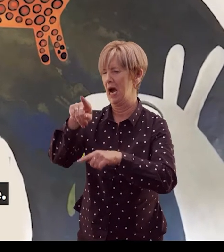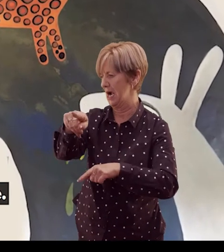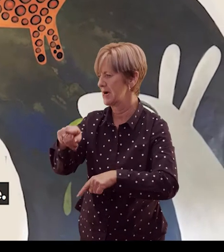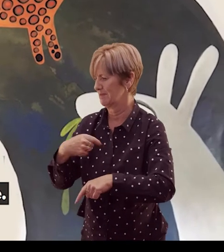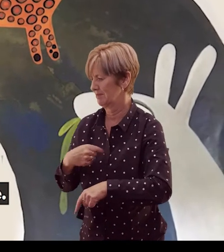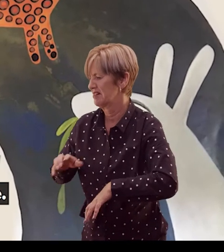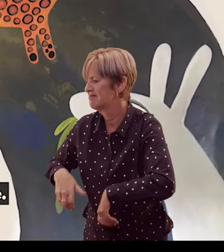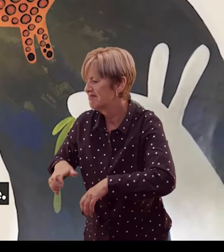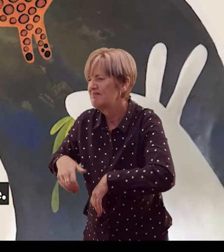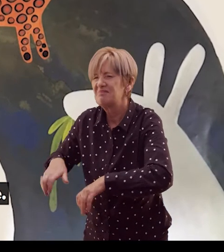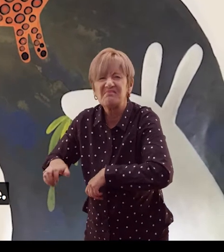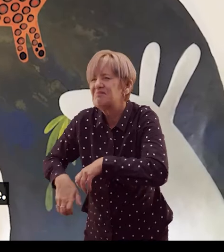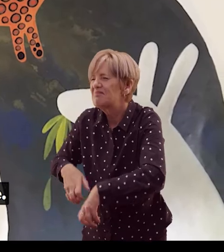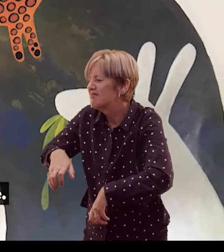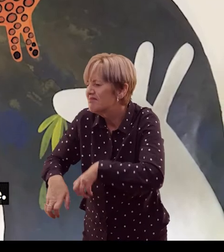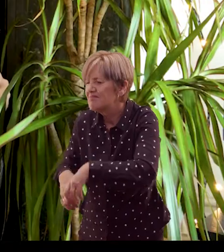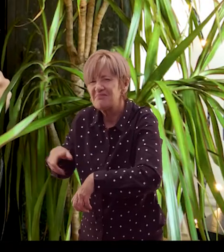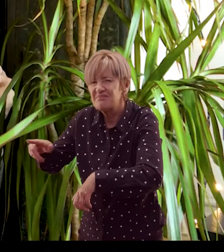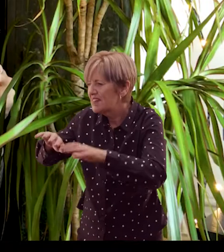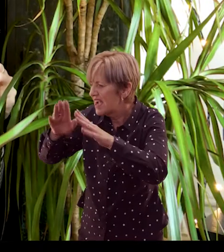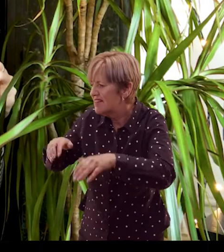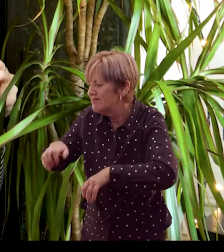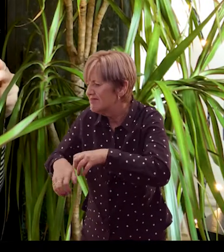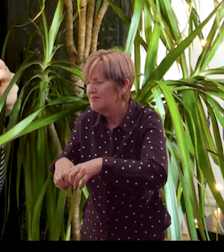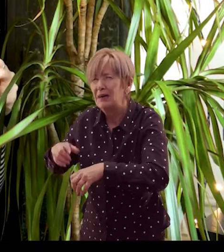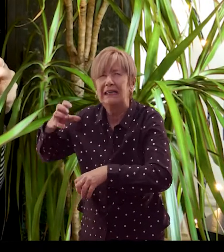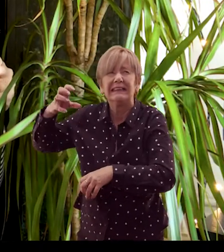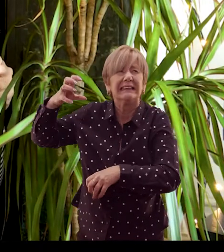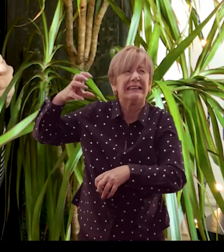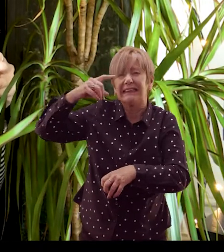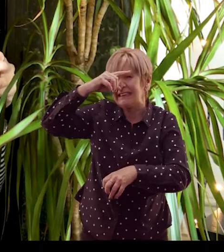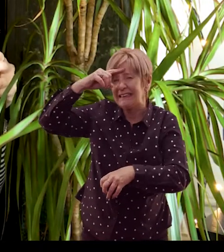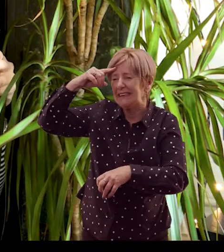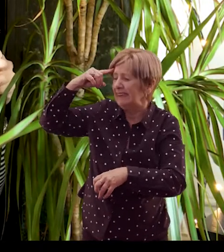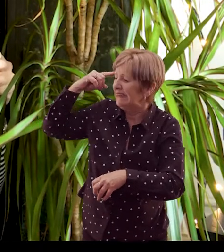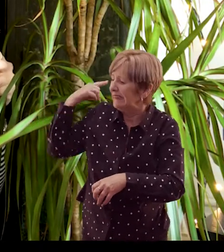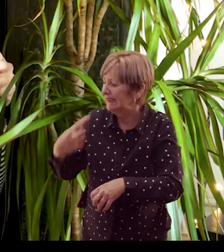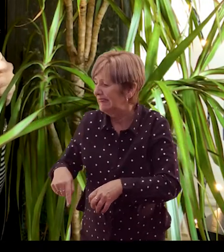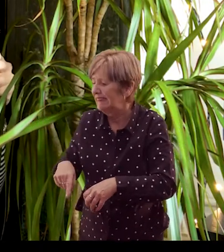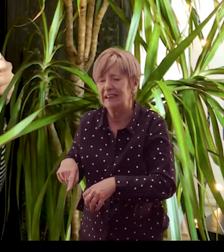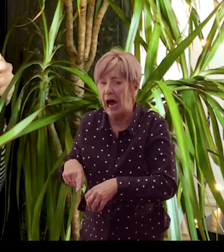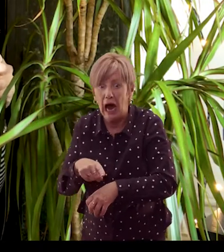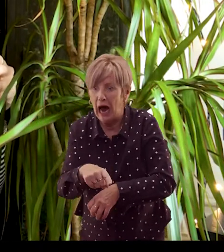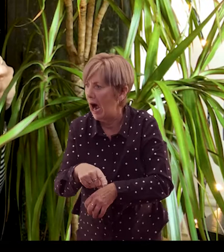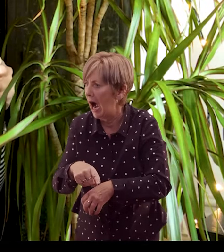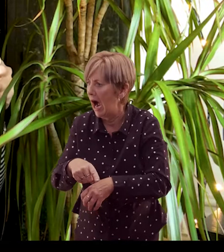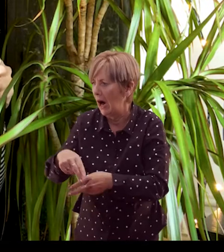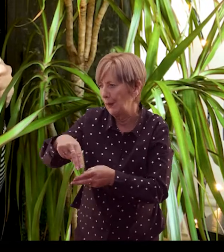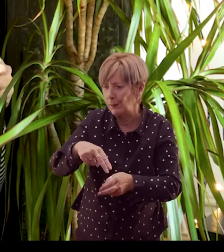eager to reach the cave. But it was a hot day so he stopped for a cool drink at the stream and there